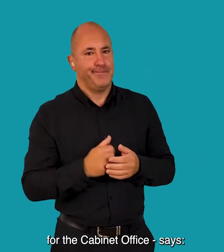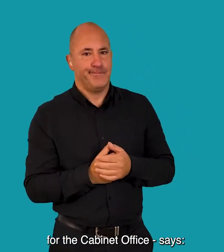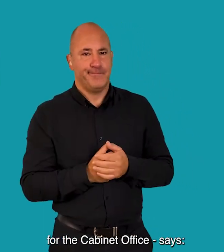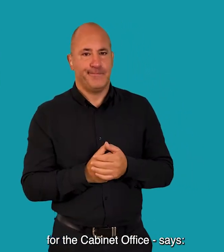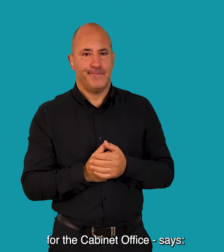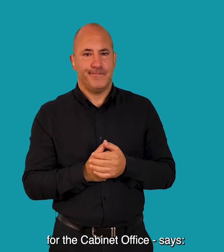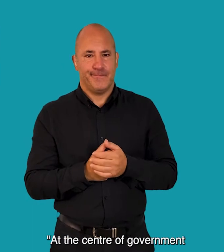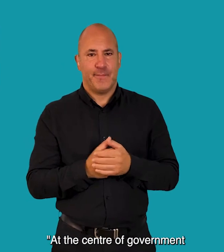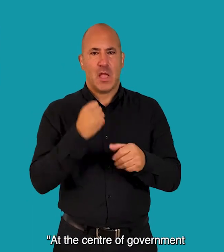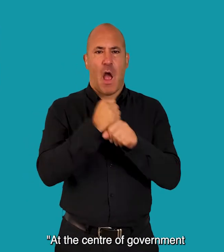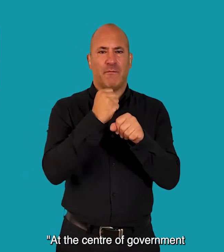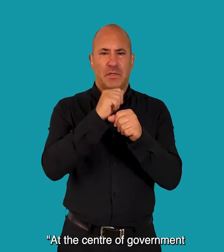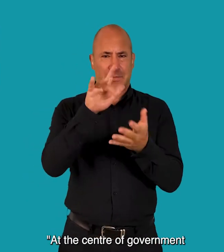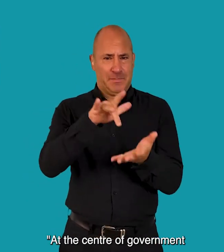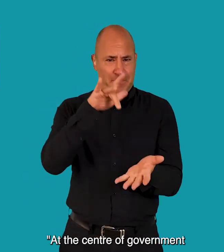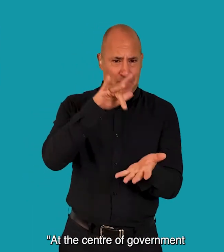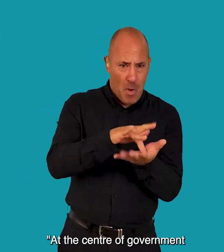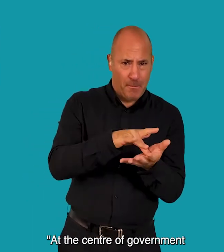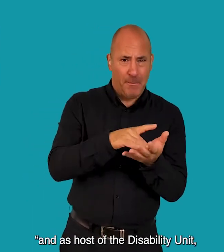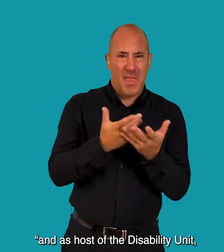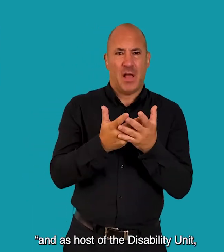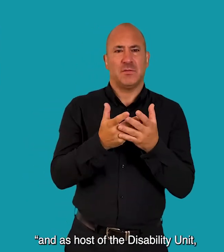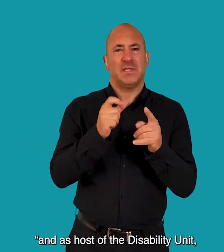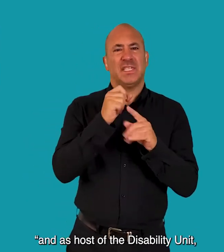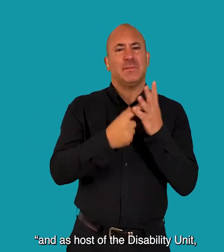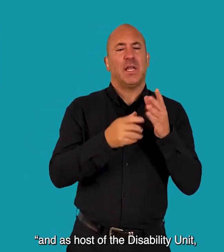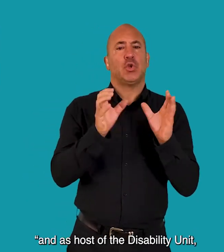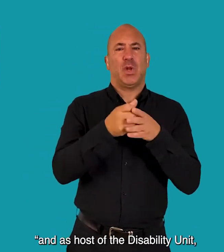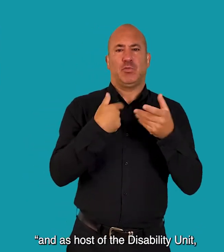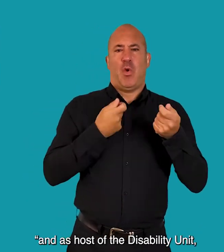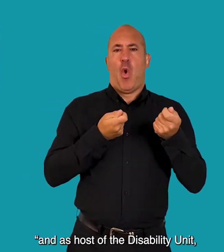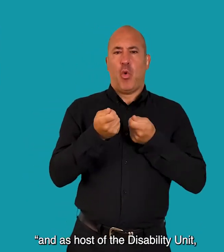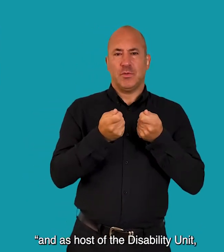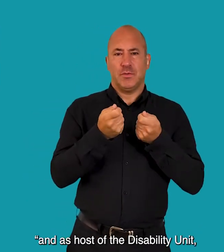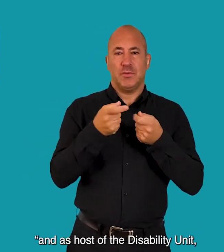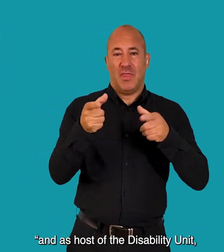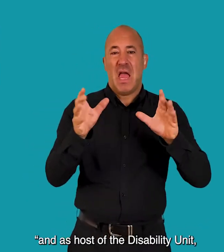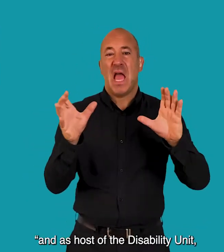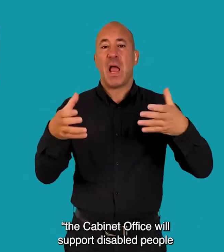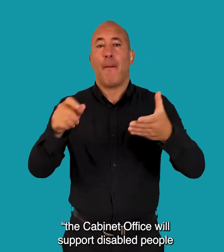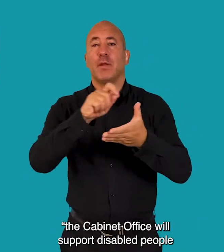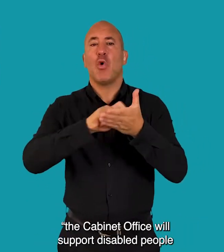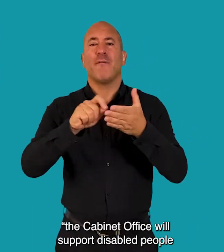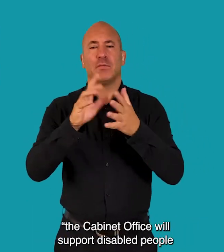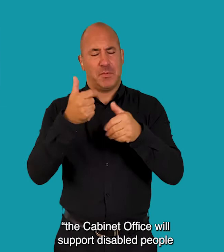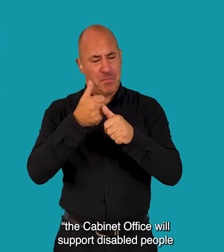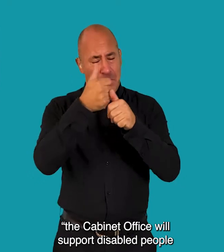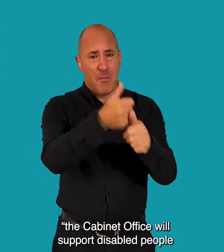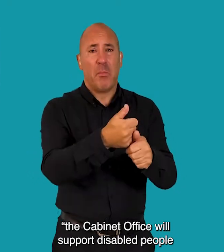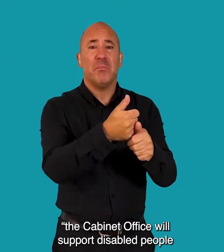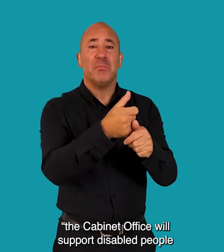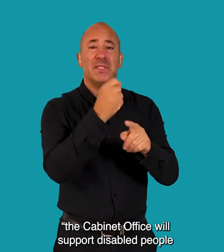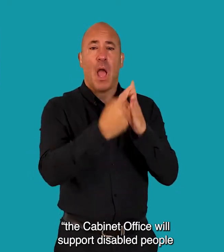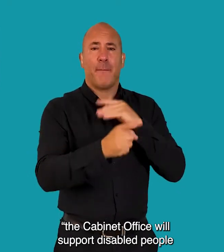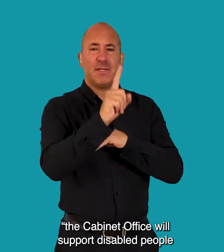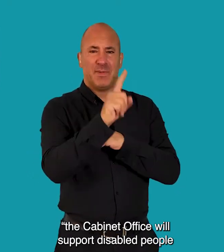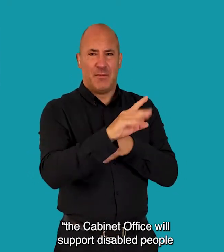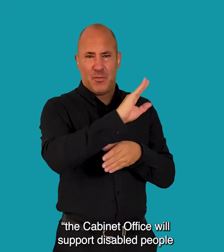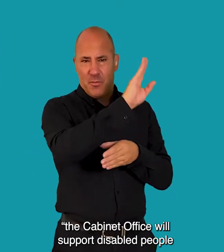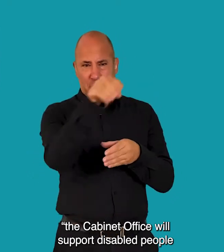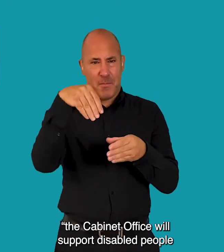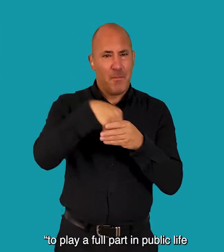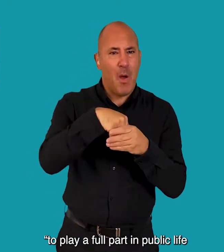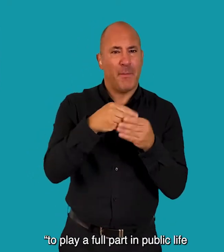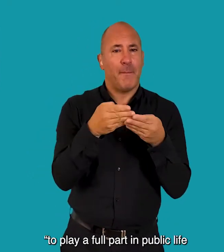says At the centre of government and as host of the disability unit the Cabinet Office will support disabled